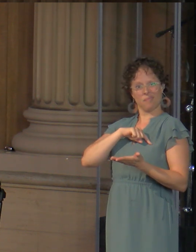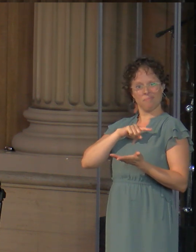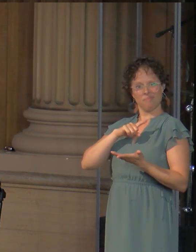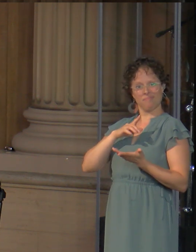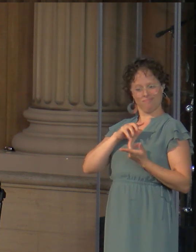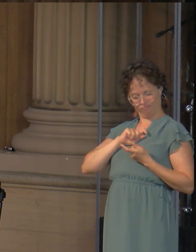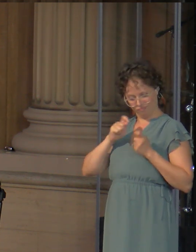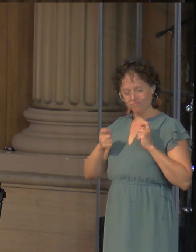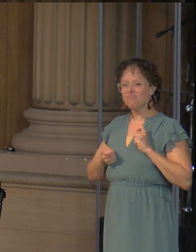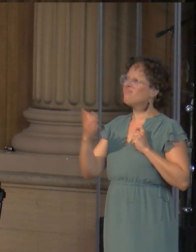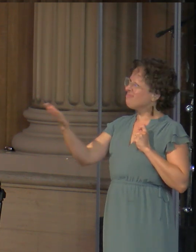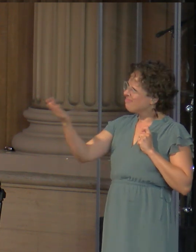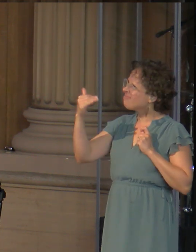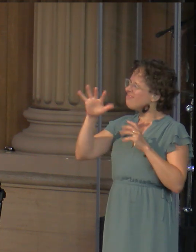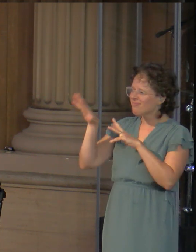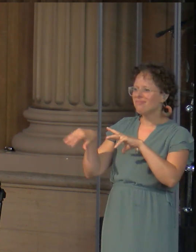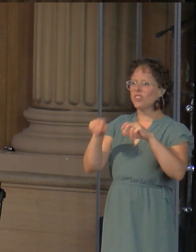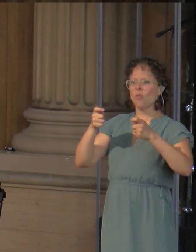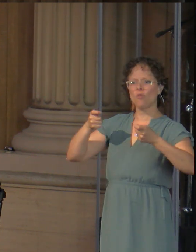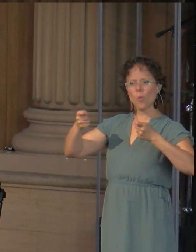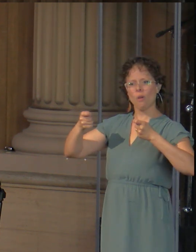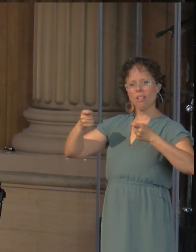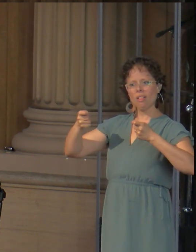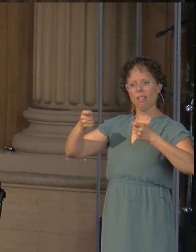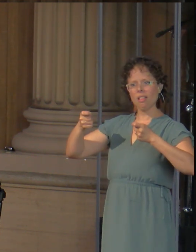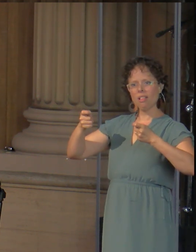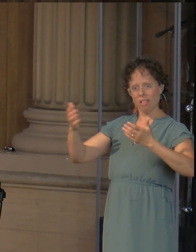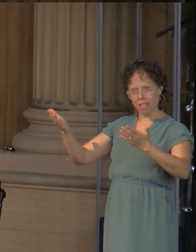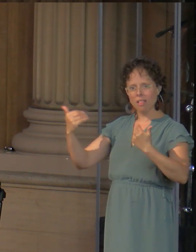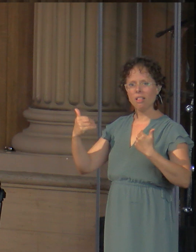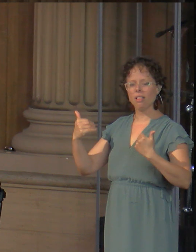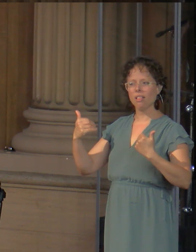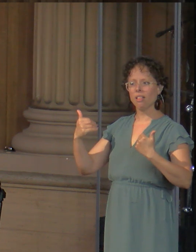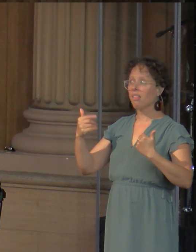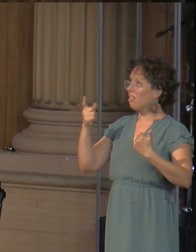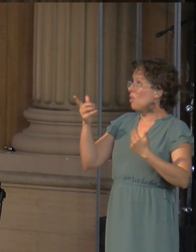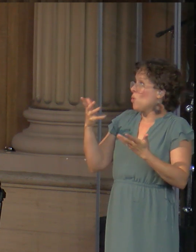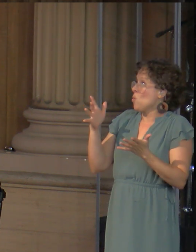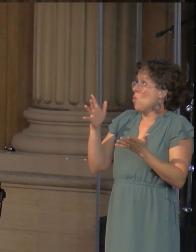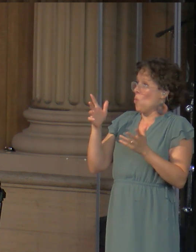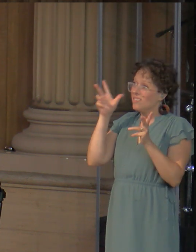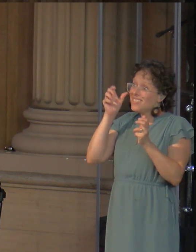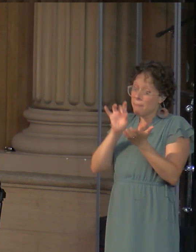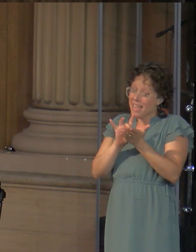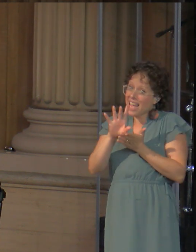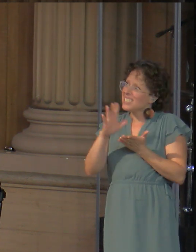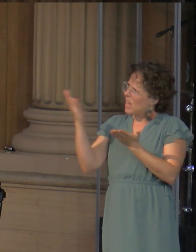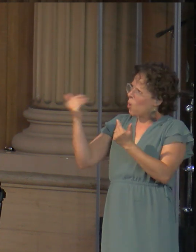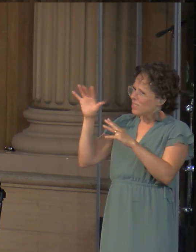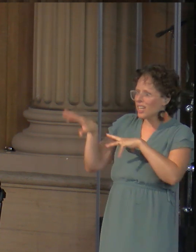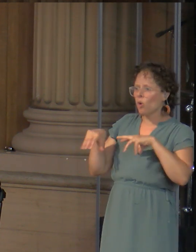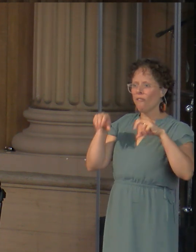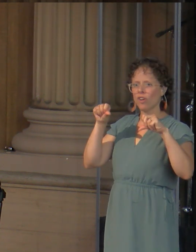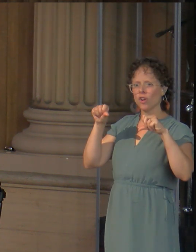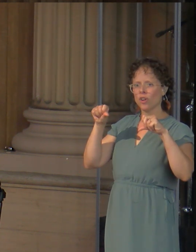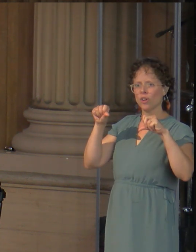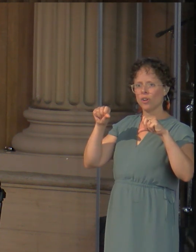with your rule and your reign. He cast out the demon, so now he should come and live in that place. But they